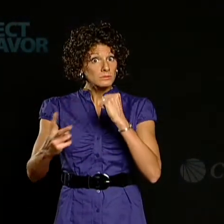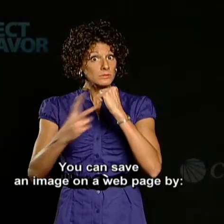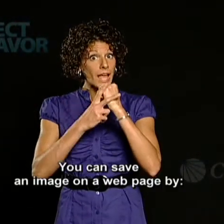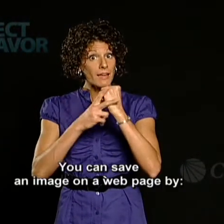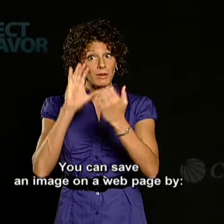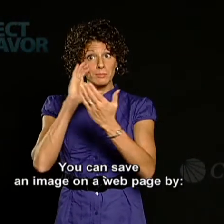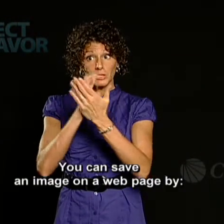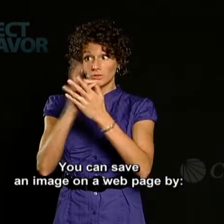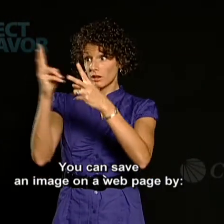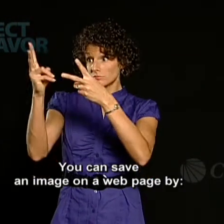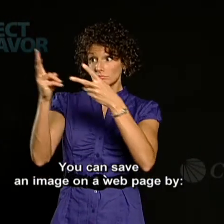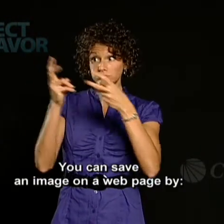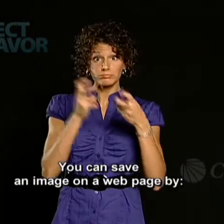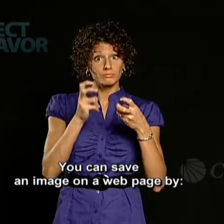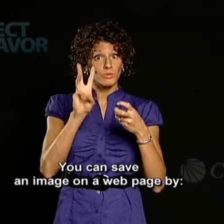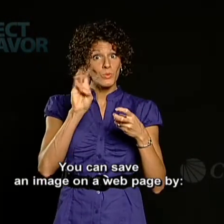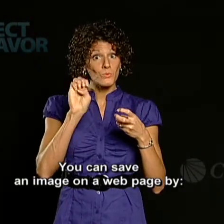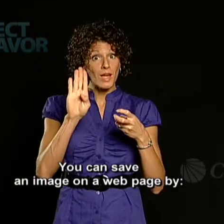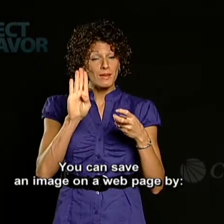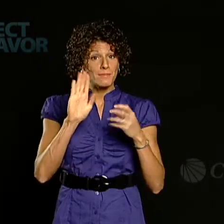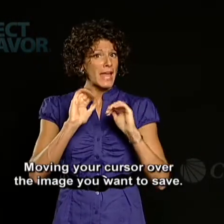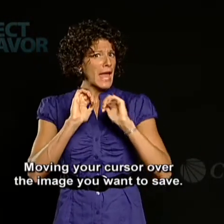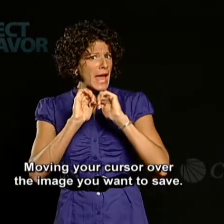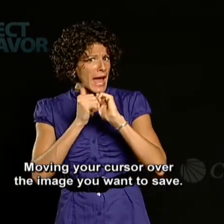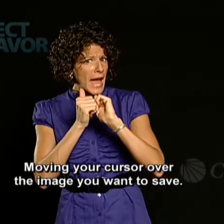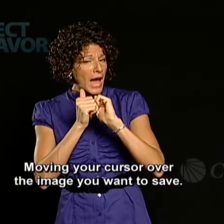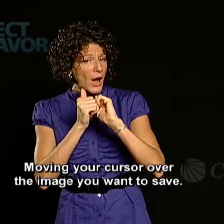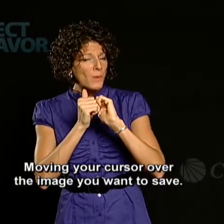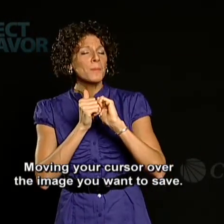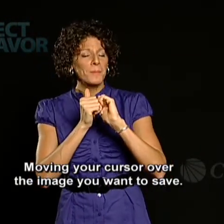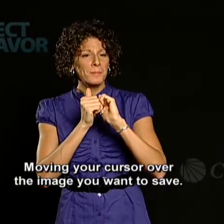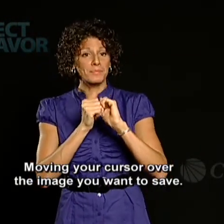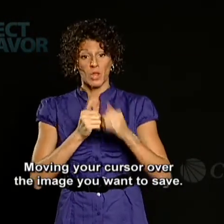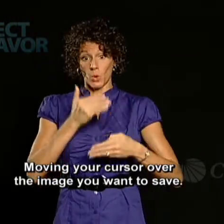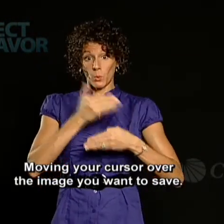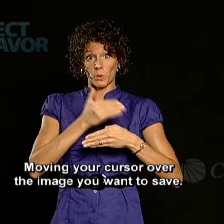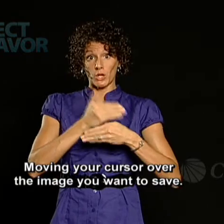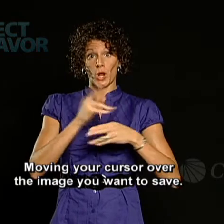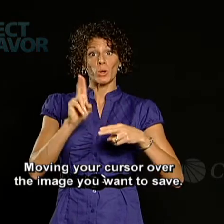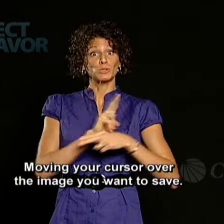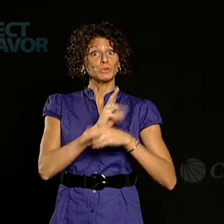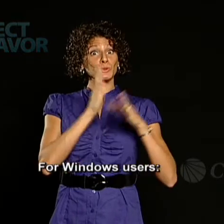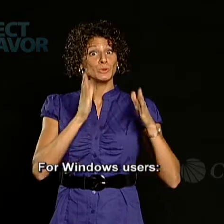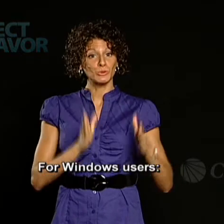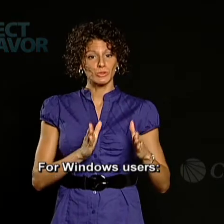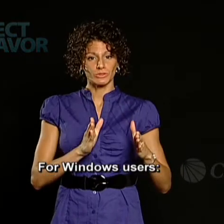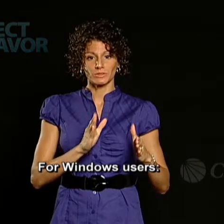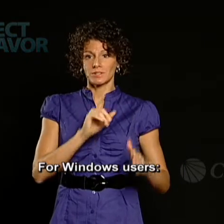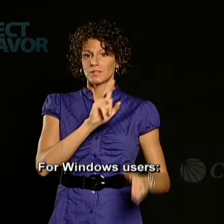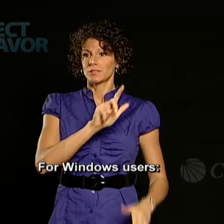You can save an image on a webpage by moving your cursor over the image you want to save. For Windows users,